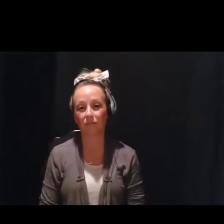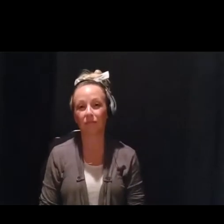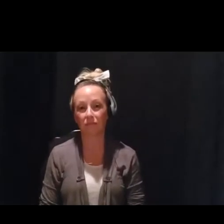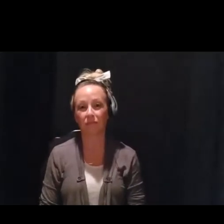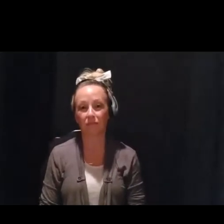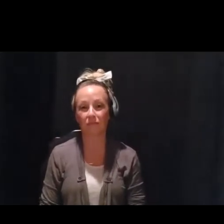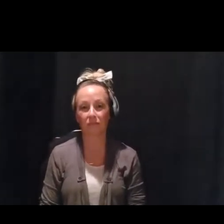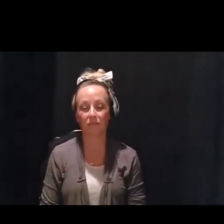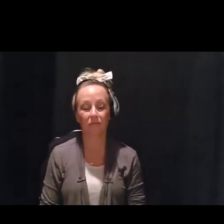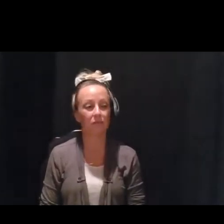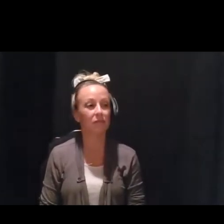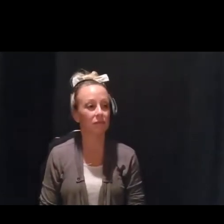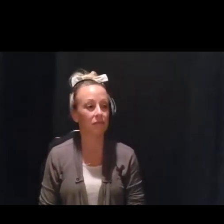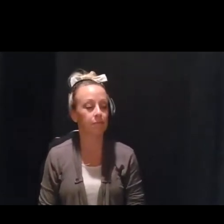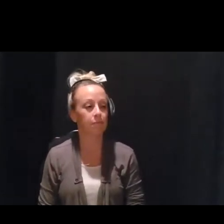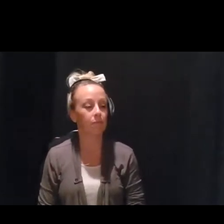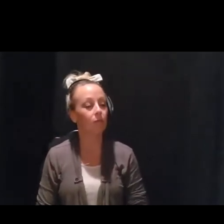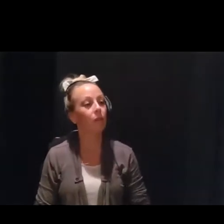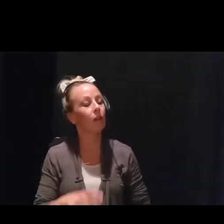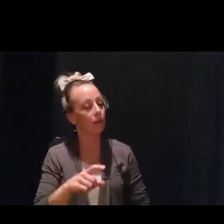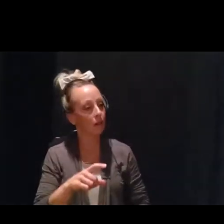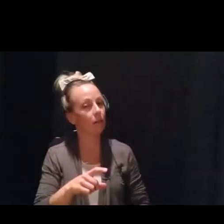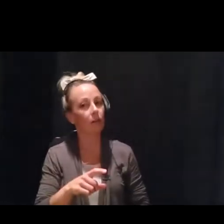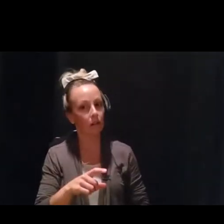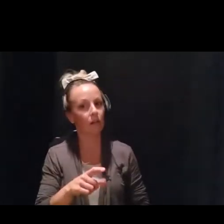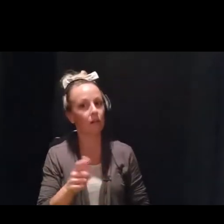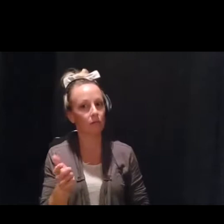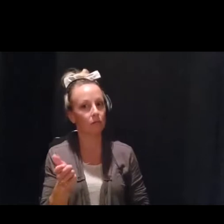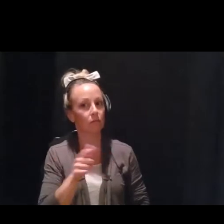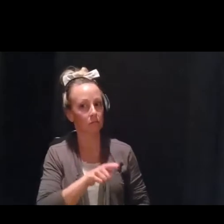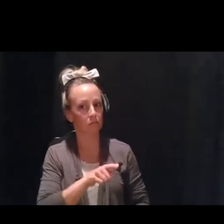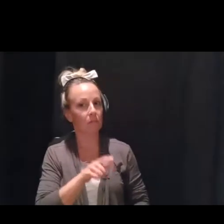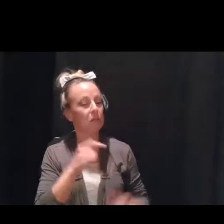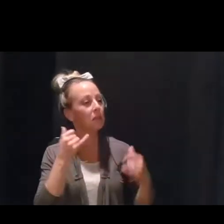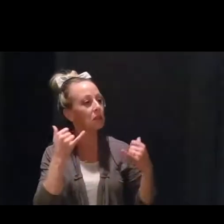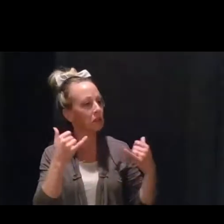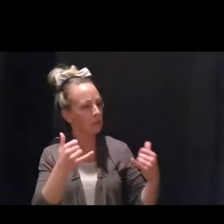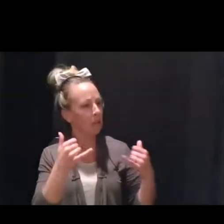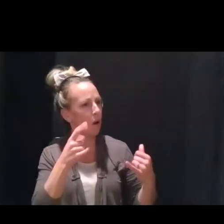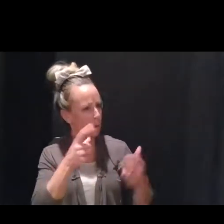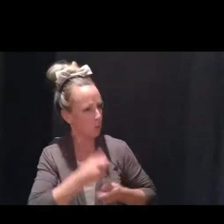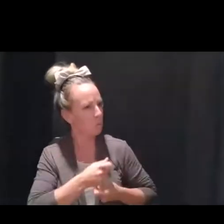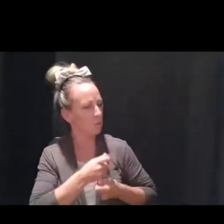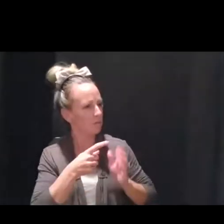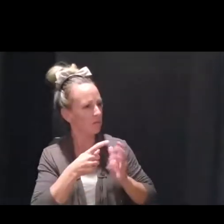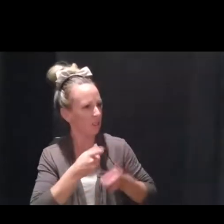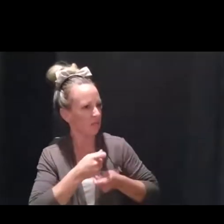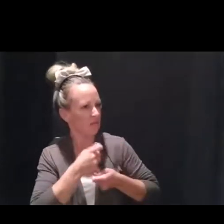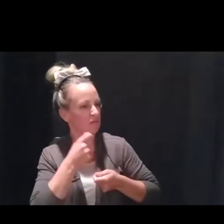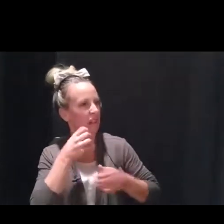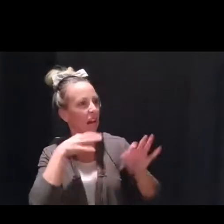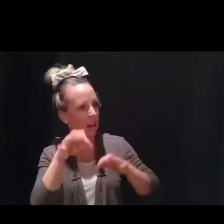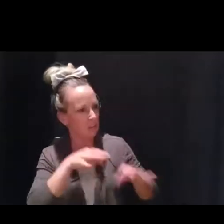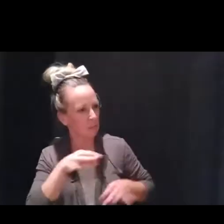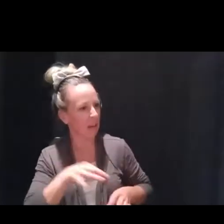So now you've, you know, explained the stress that can be caused as a result of this. What are some tips to ease